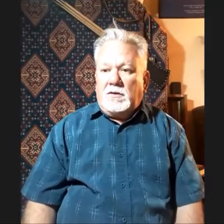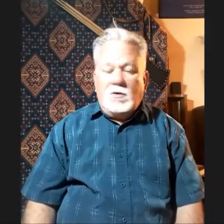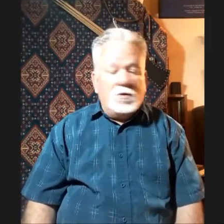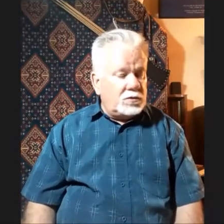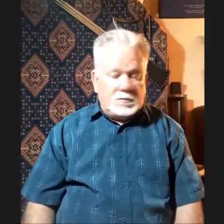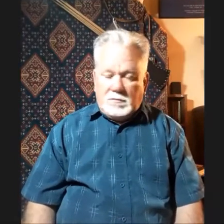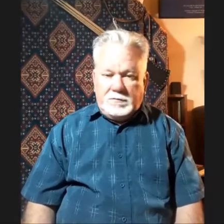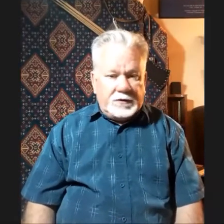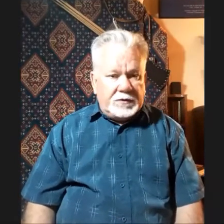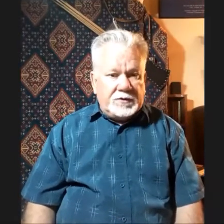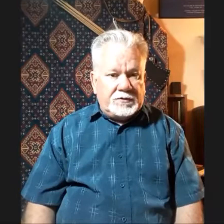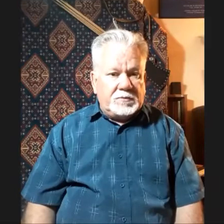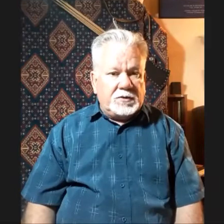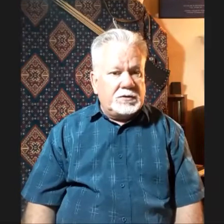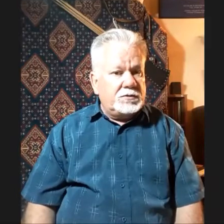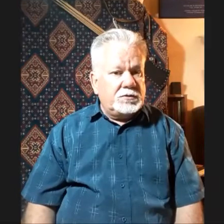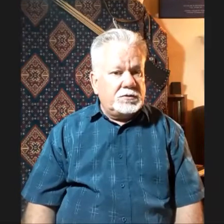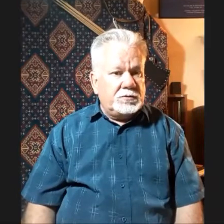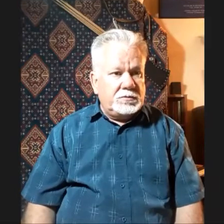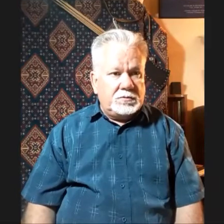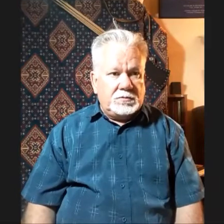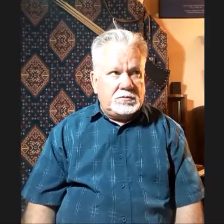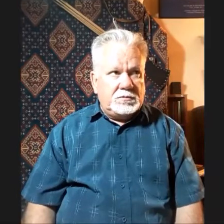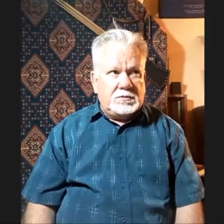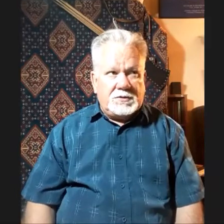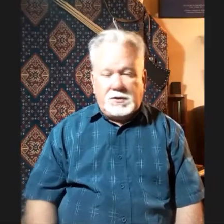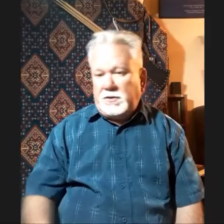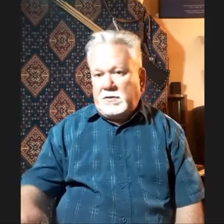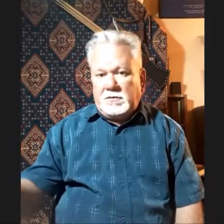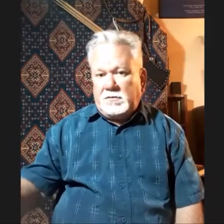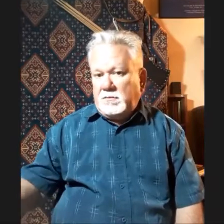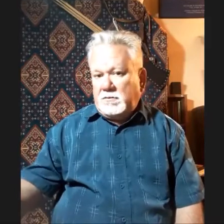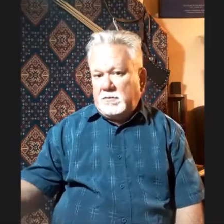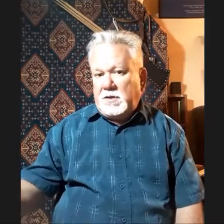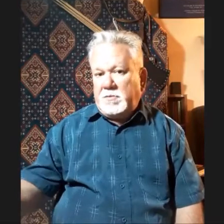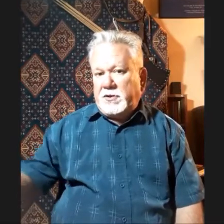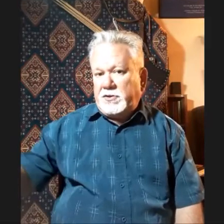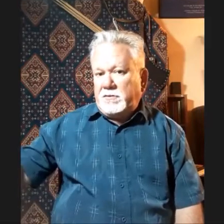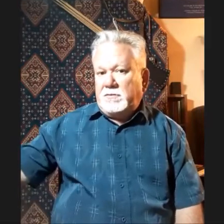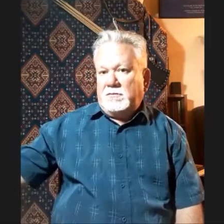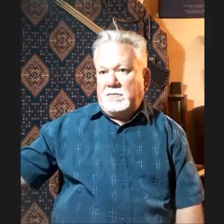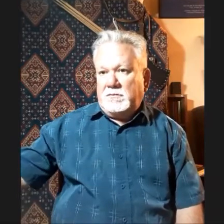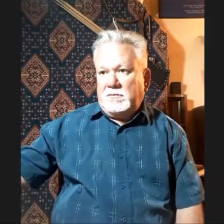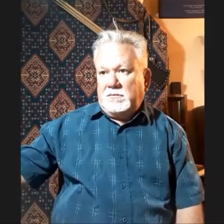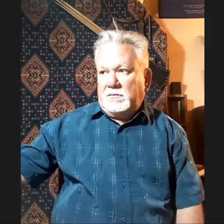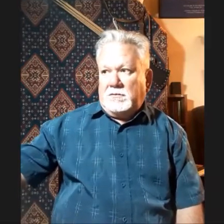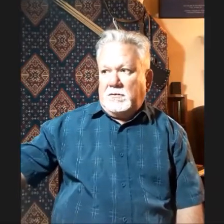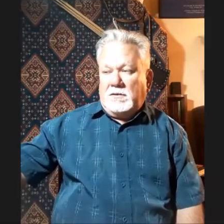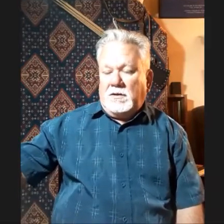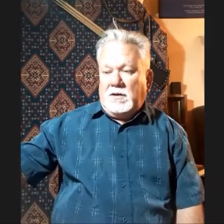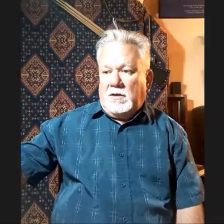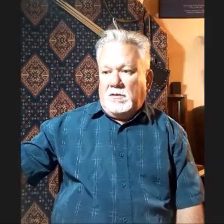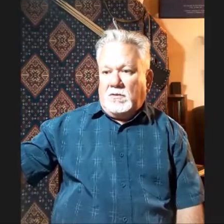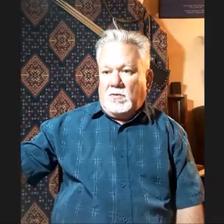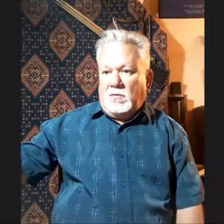Not very similar to Scythian, Sarmatian or